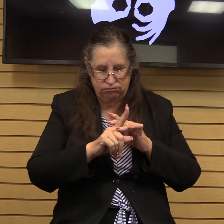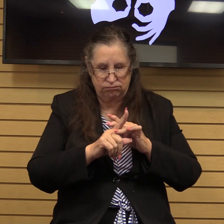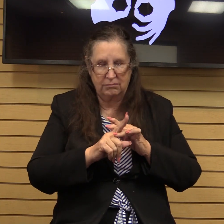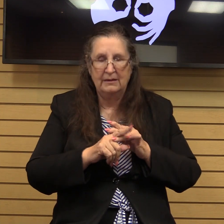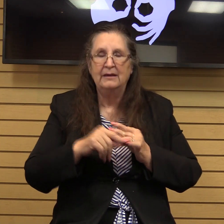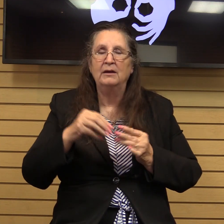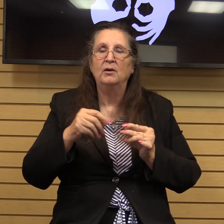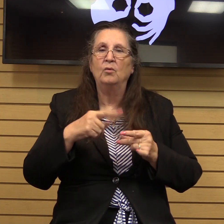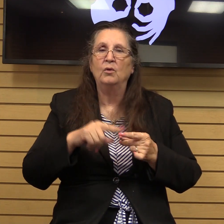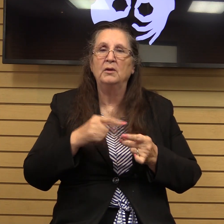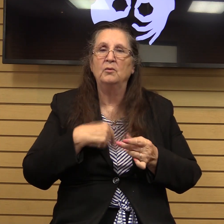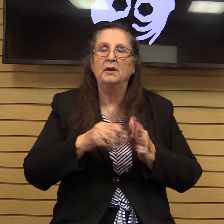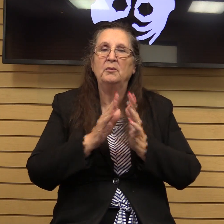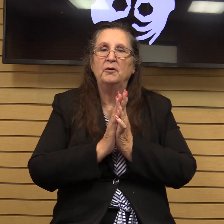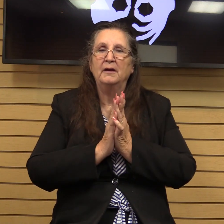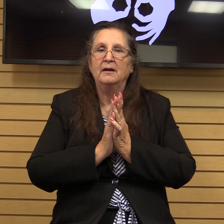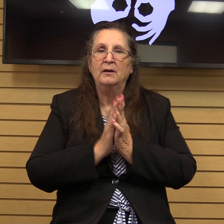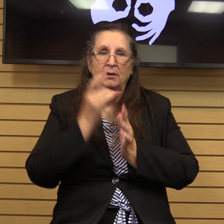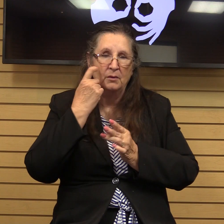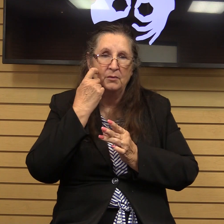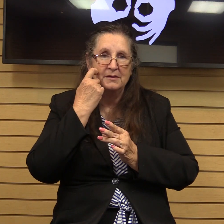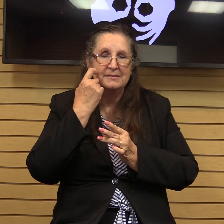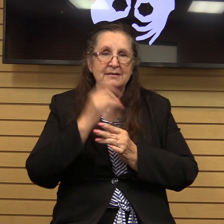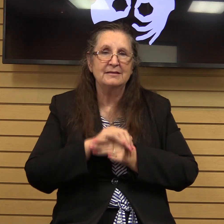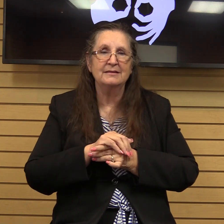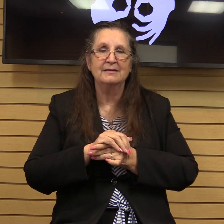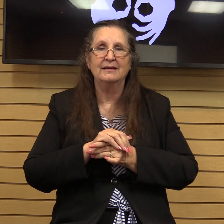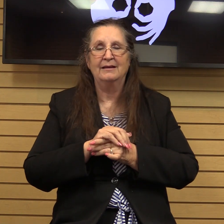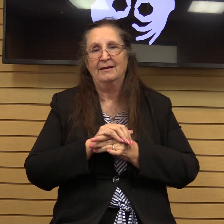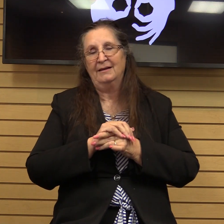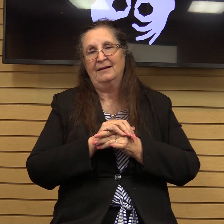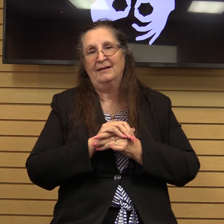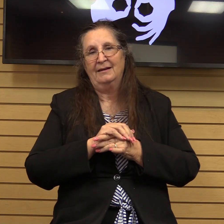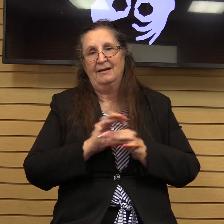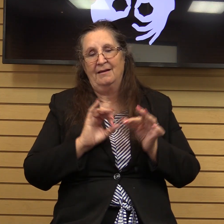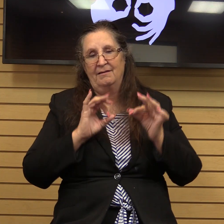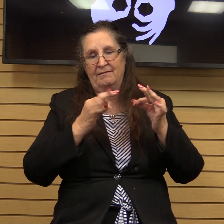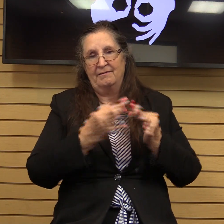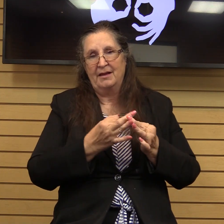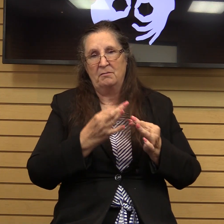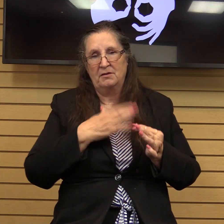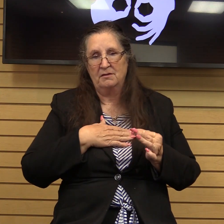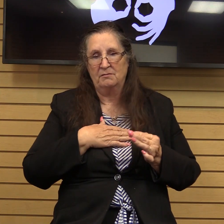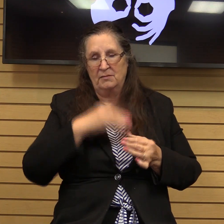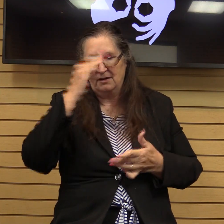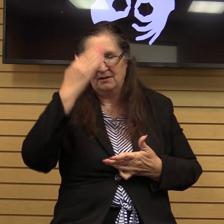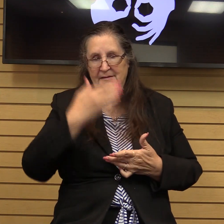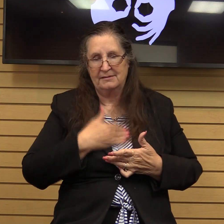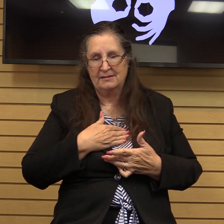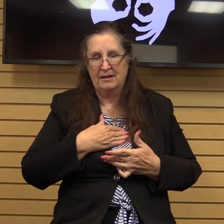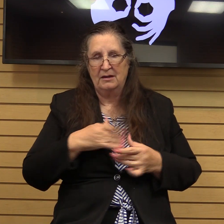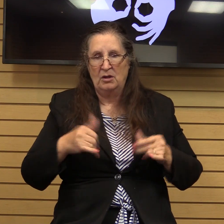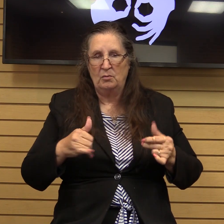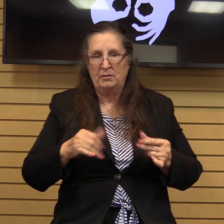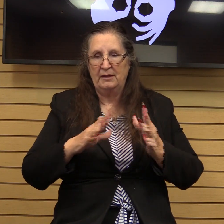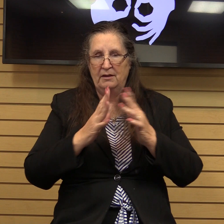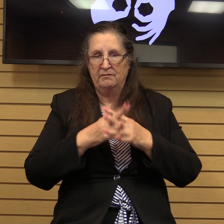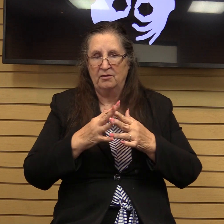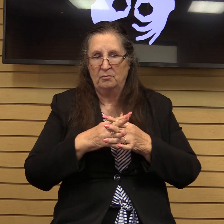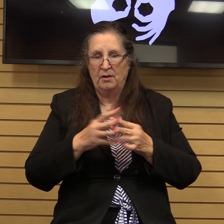because just recently um the the families that my son played football with the families that my daughter